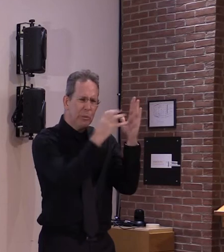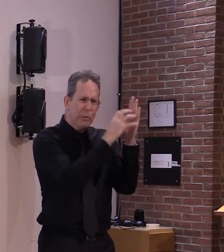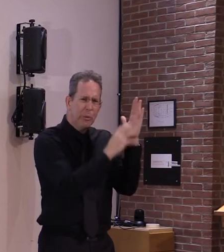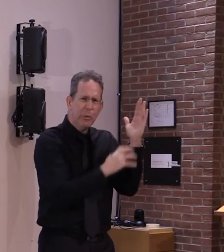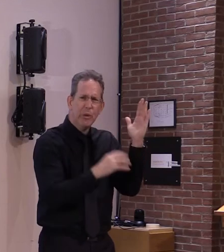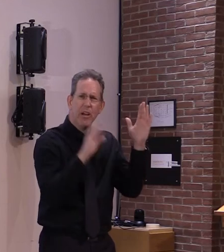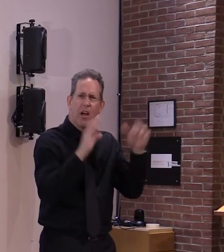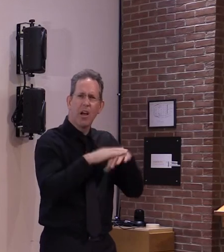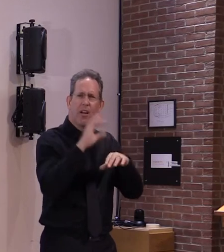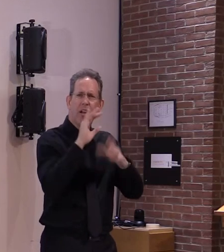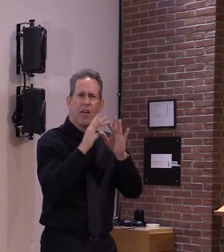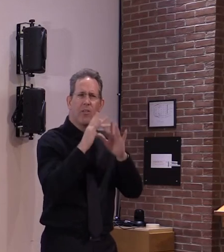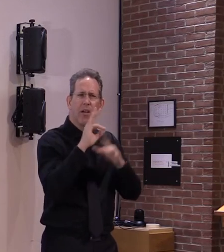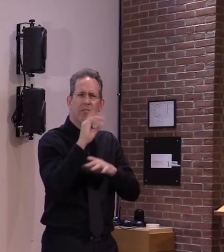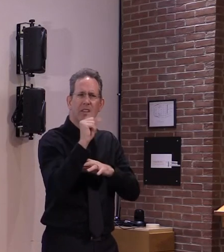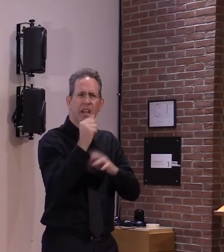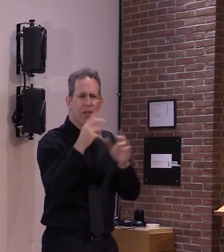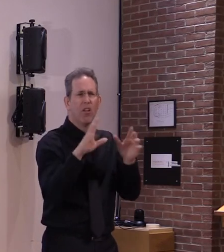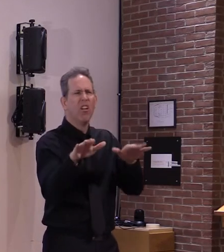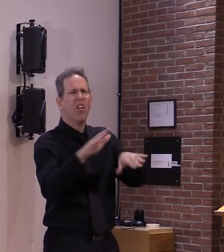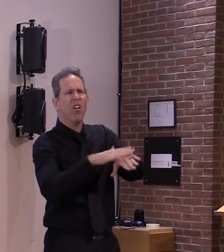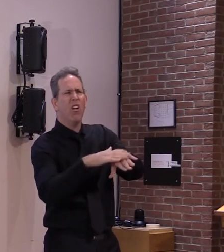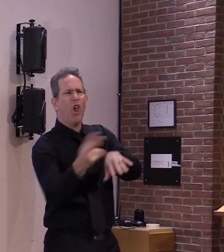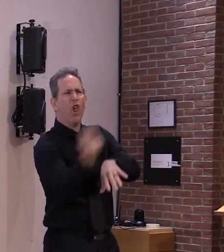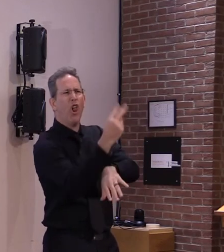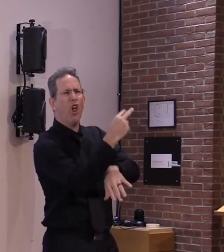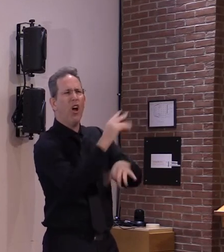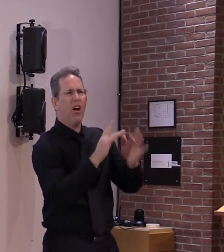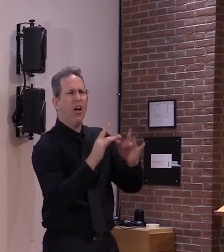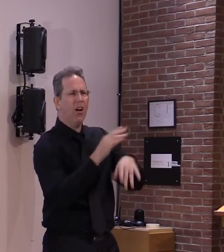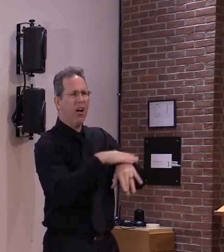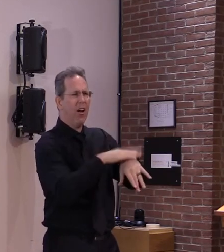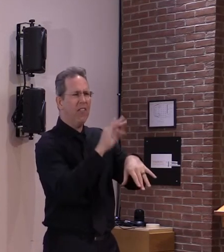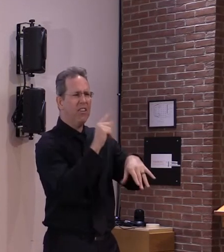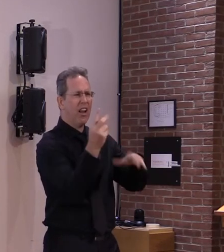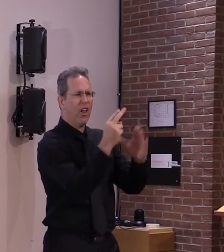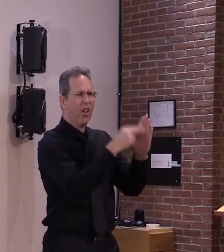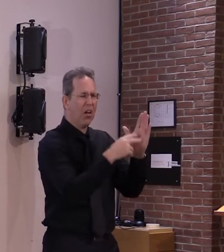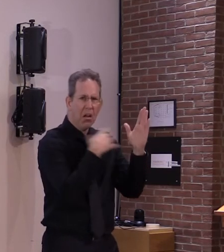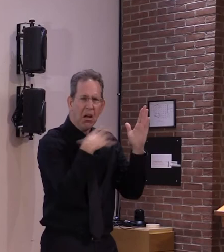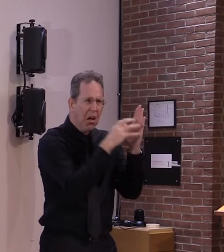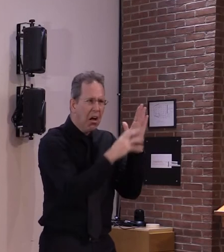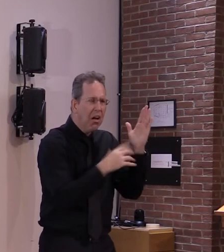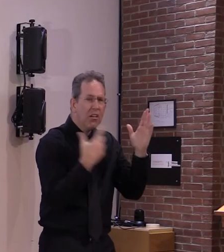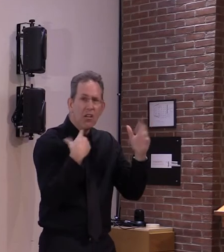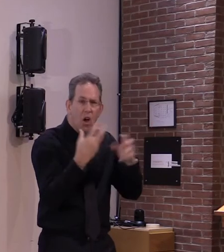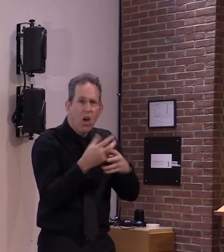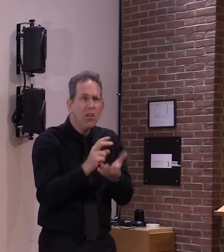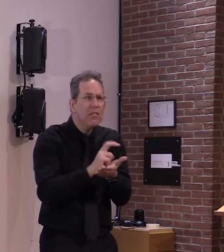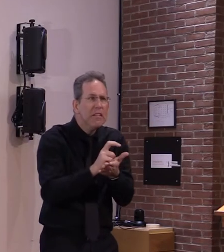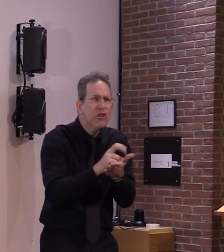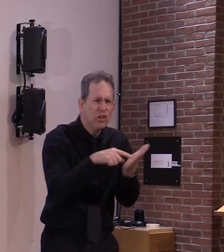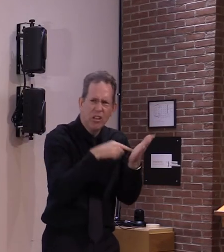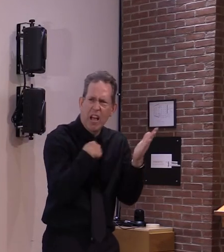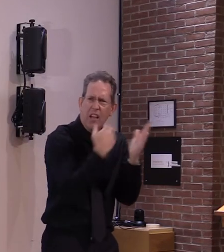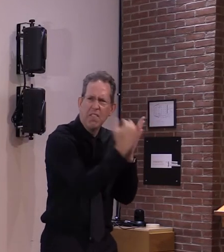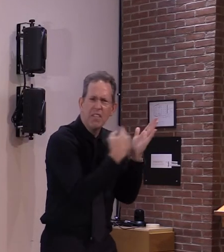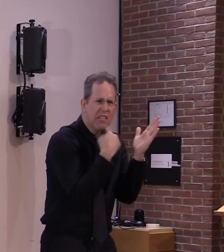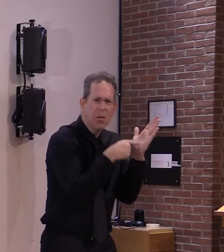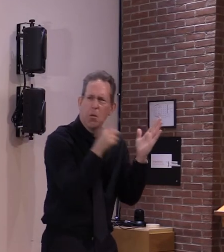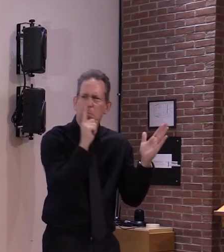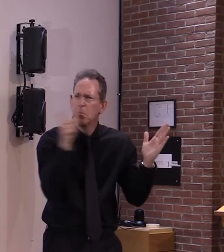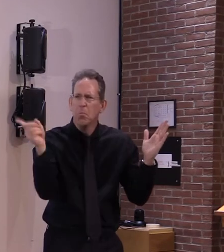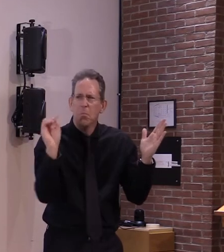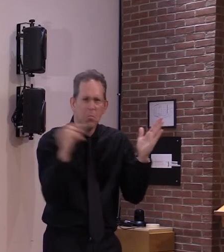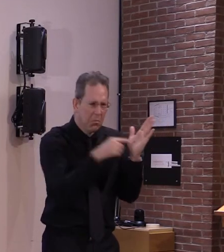site stuff i mean everything from convulsion seizures stroke uh myocardia